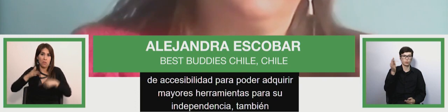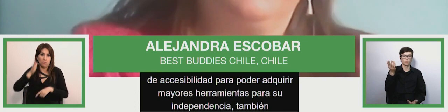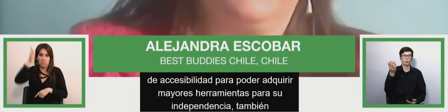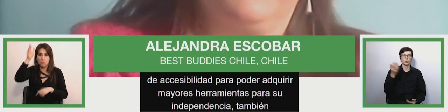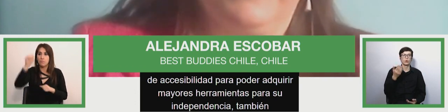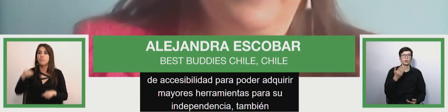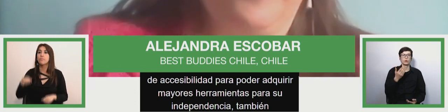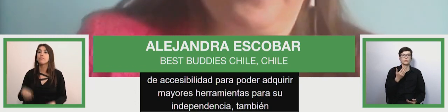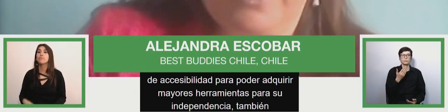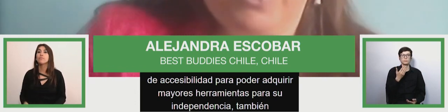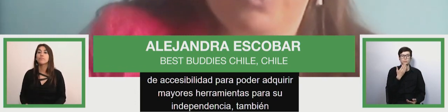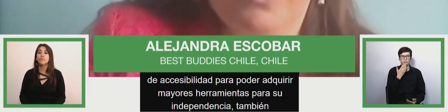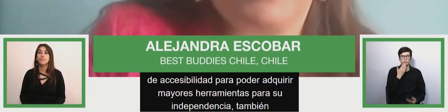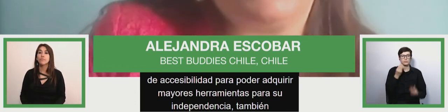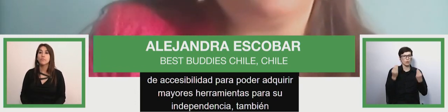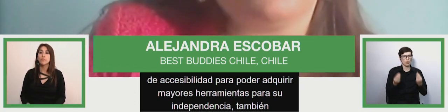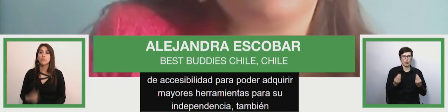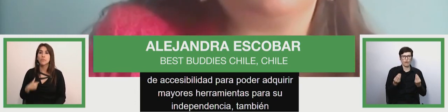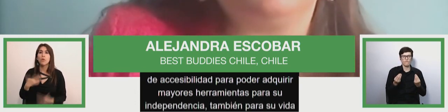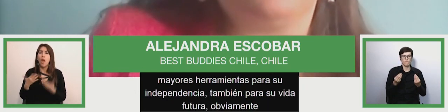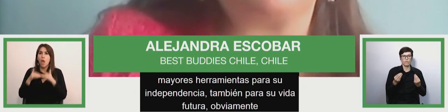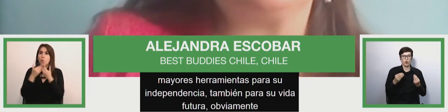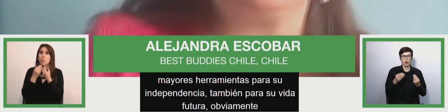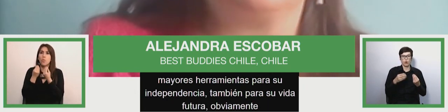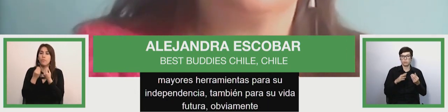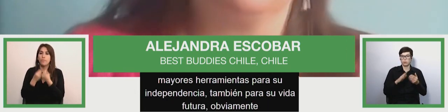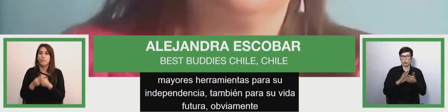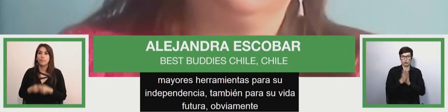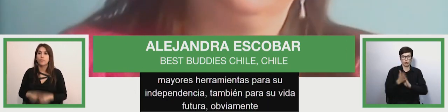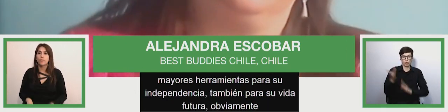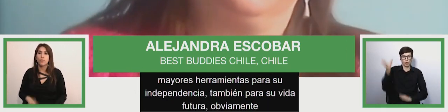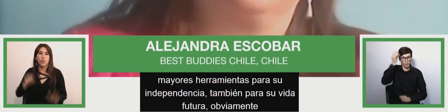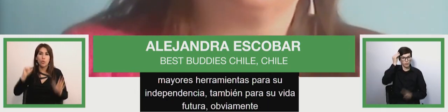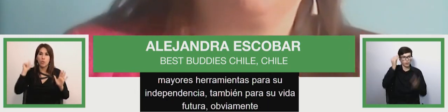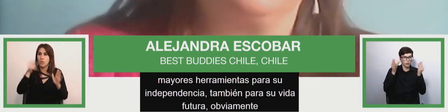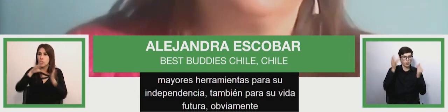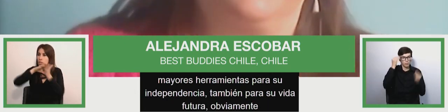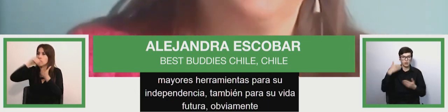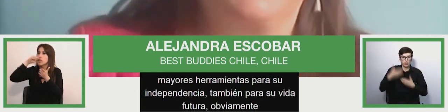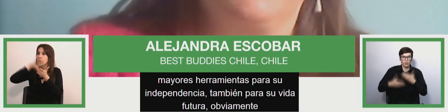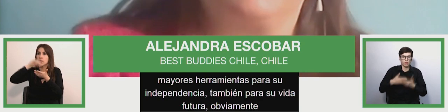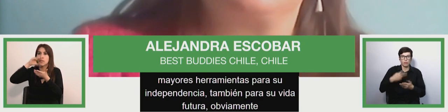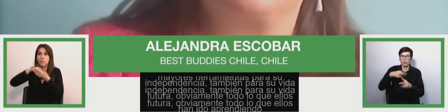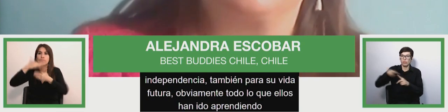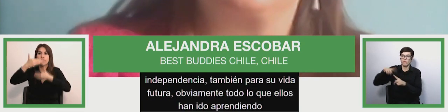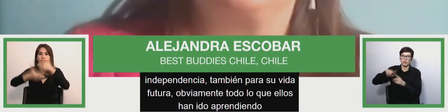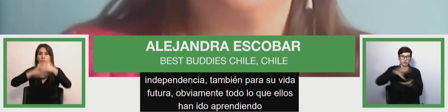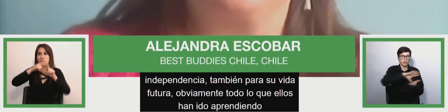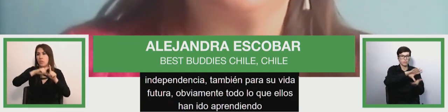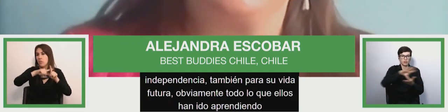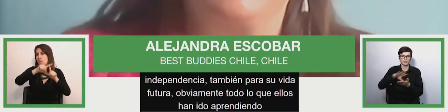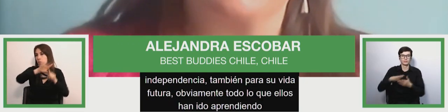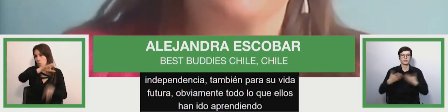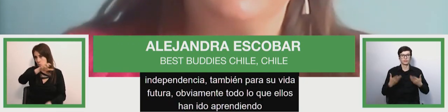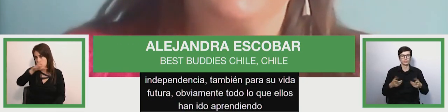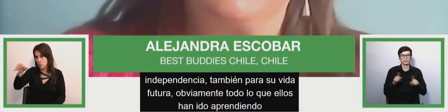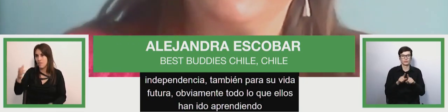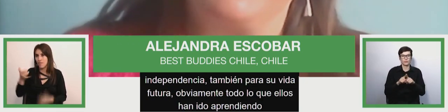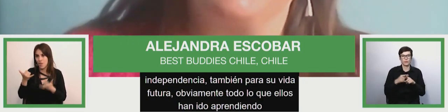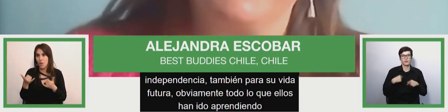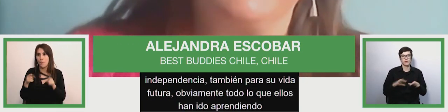to acquire greater tools for the independence and also for life future life